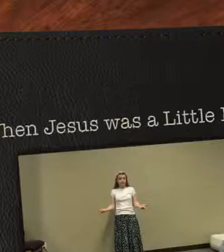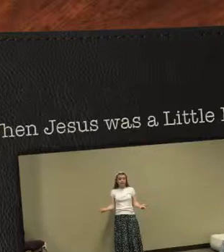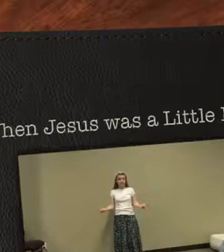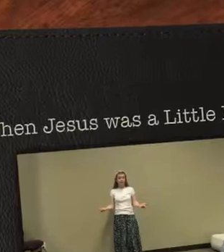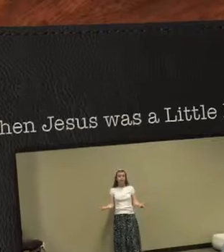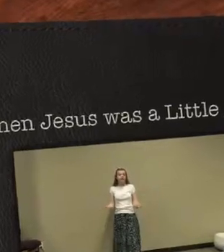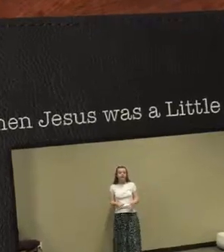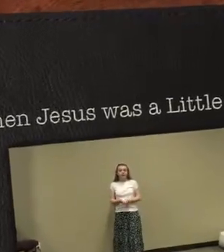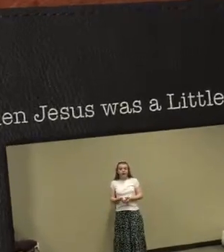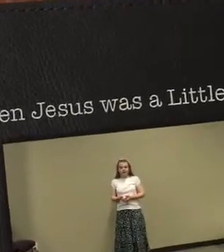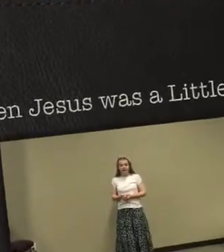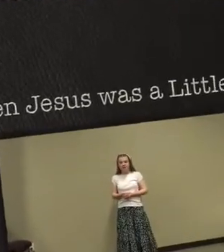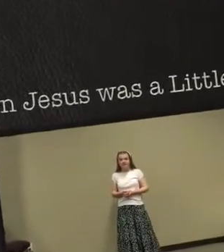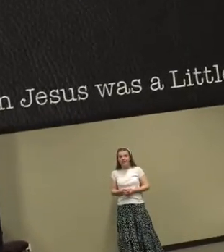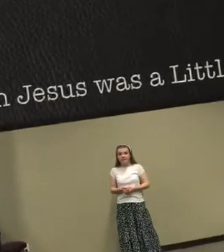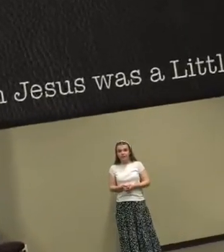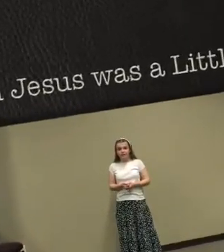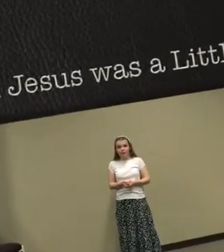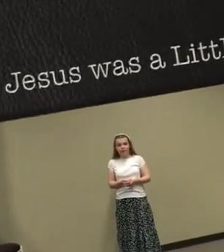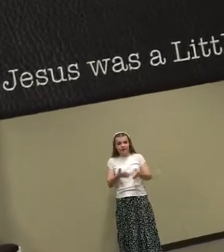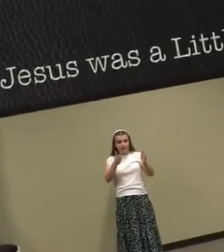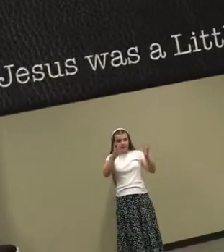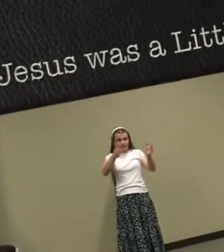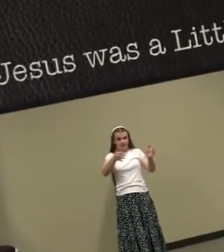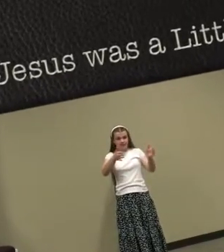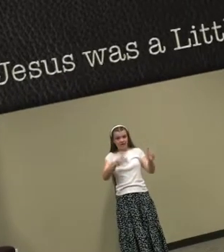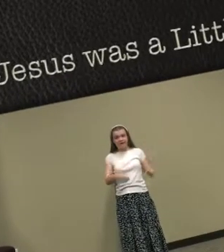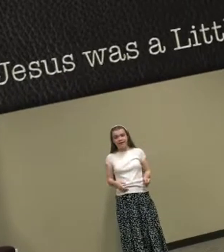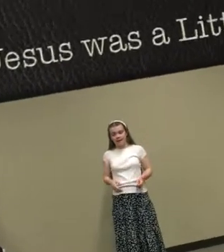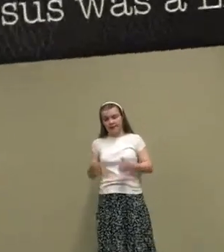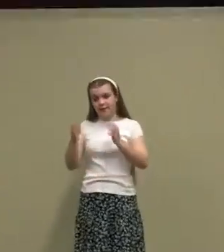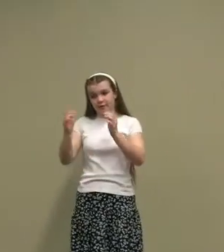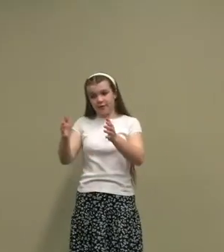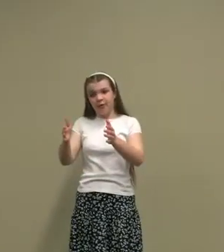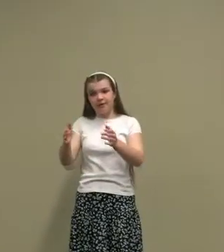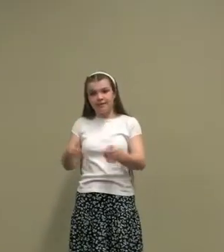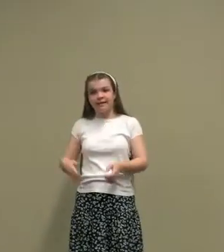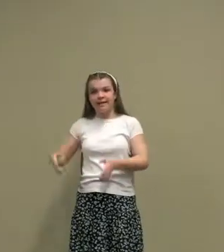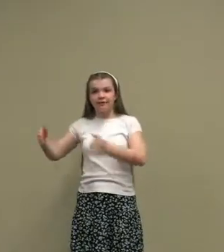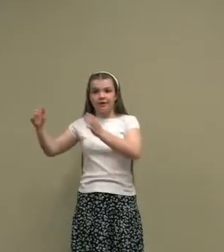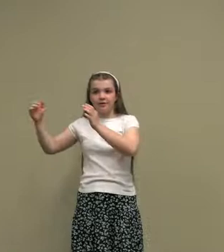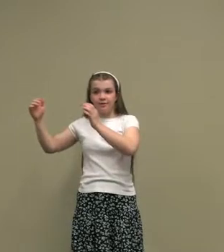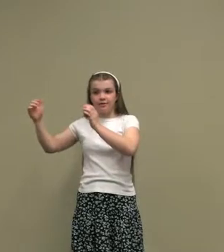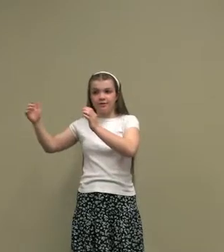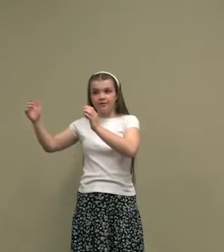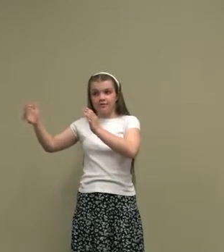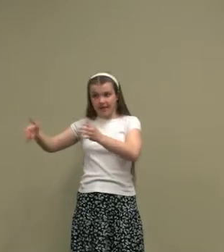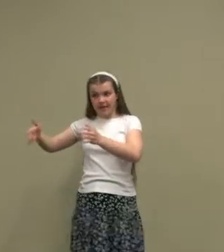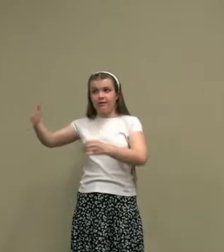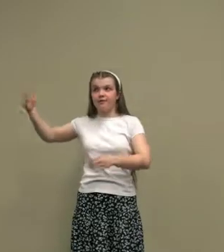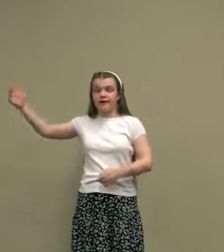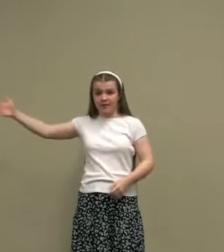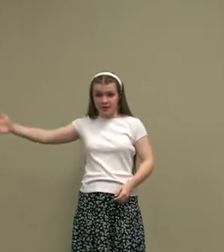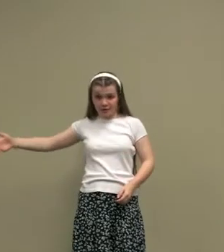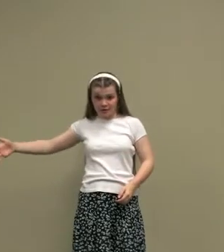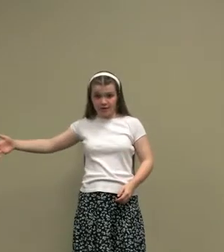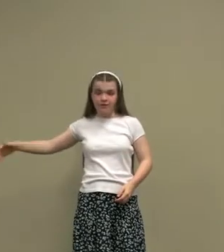For the tutorial on when Jesus was a little boy, we're going to start with the first verse, then we're go through the chorus, and then we're going to do the second verse, and then the third verse.